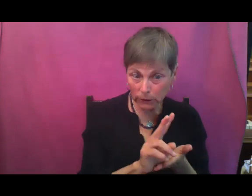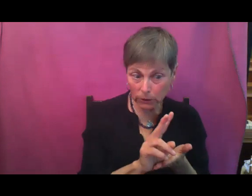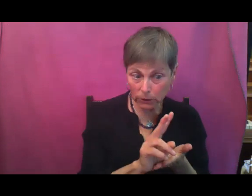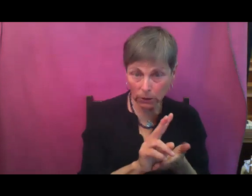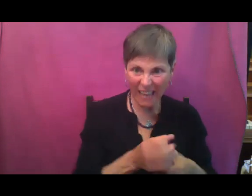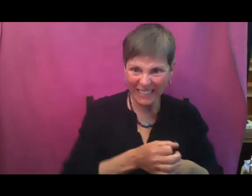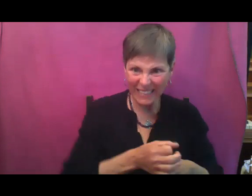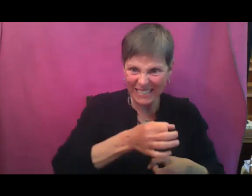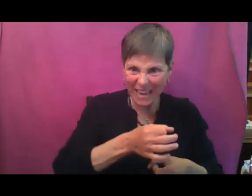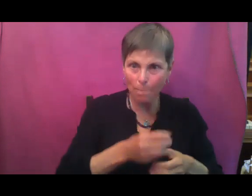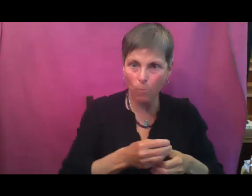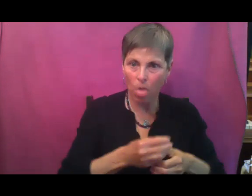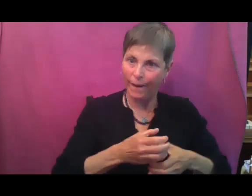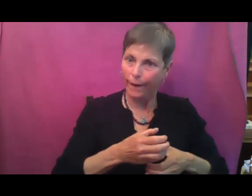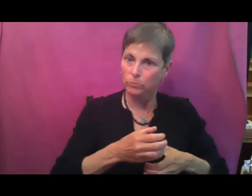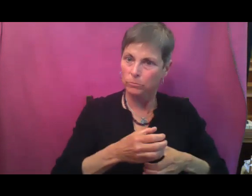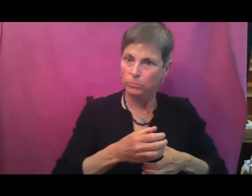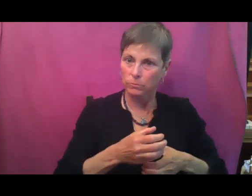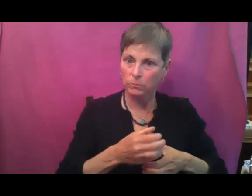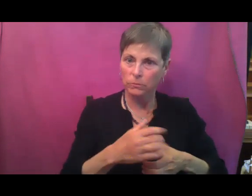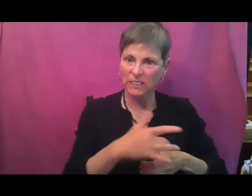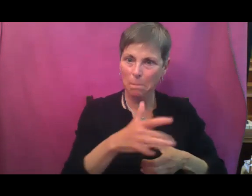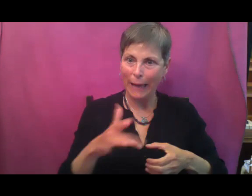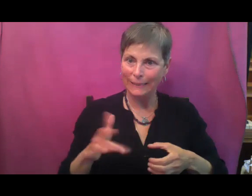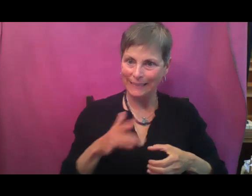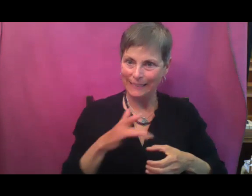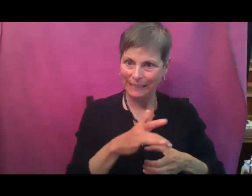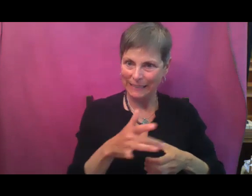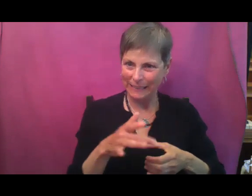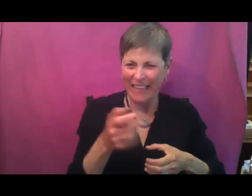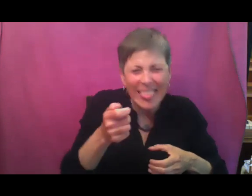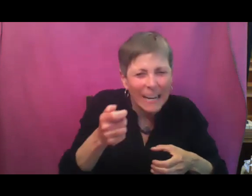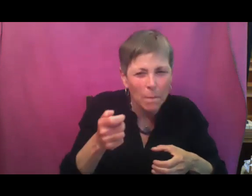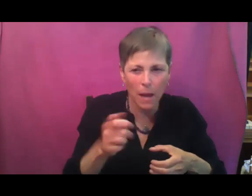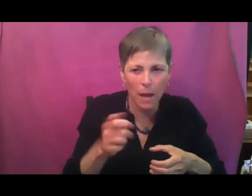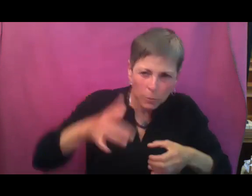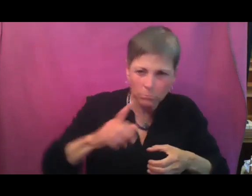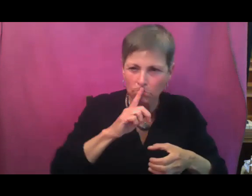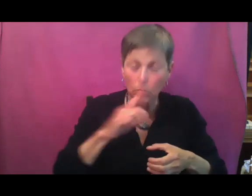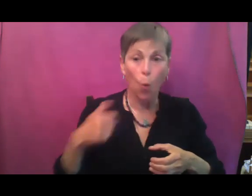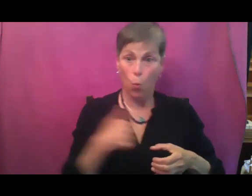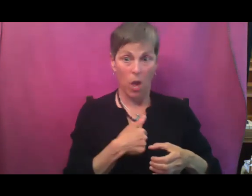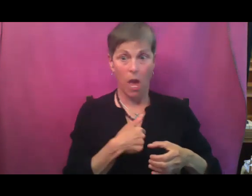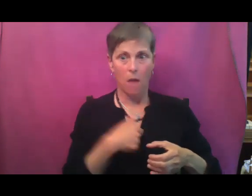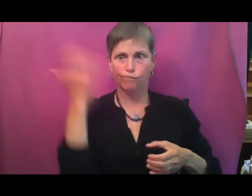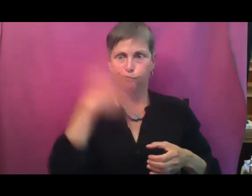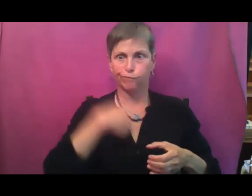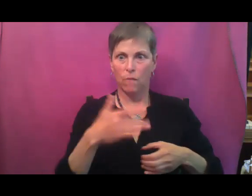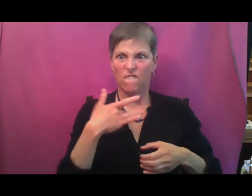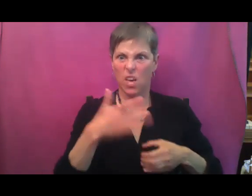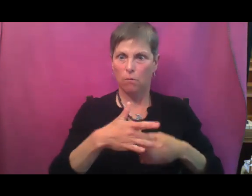It starts to get spiny ever so slightly and not to us, but to a slug.